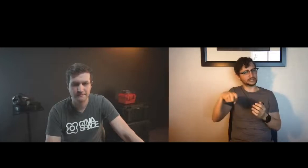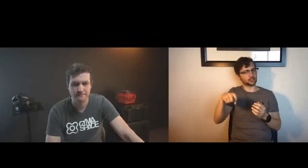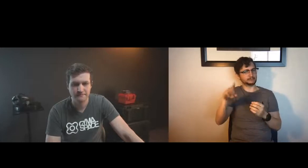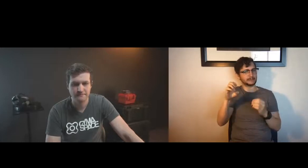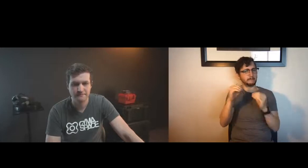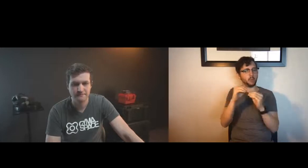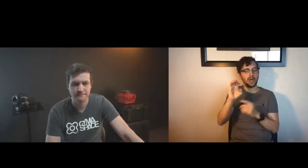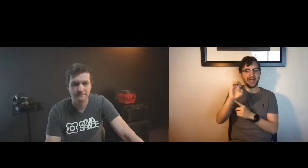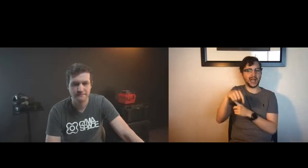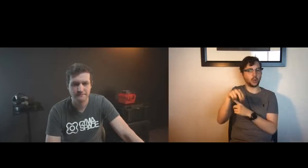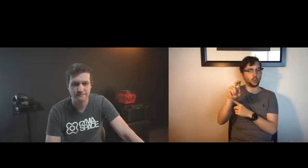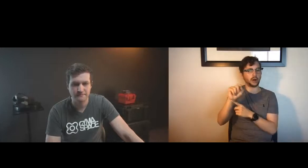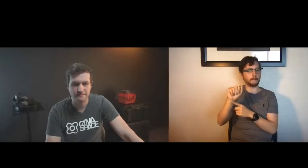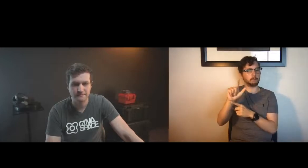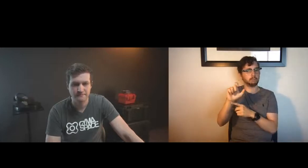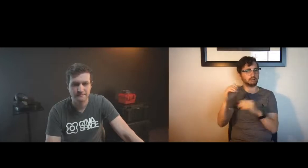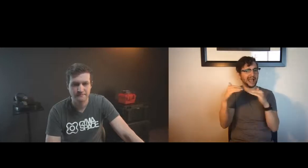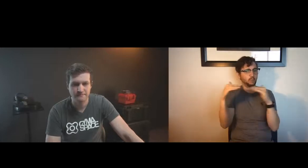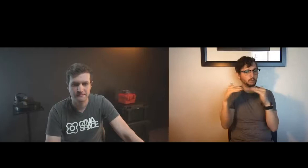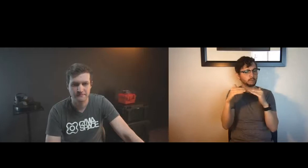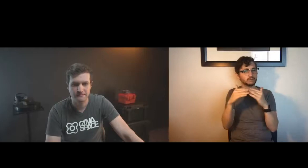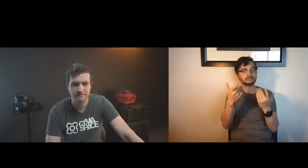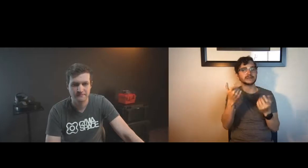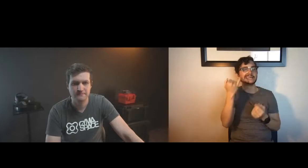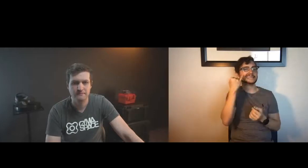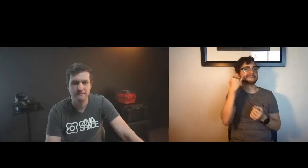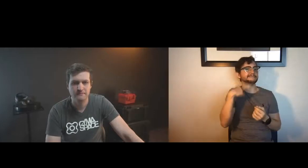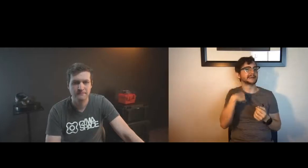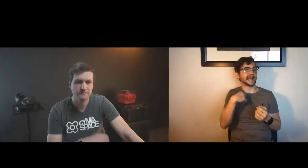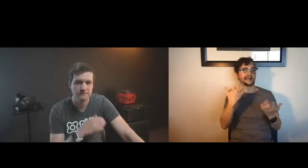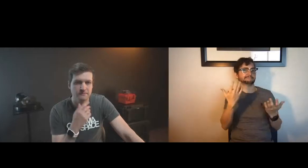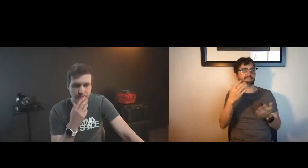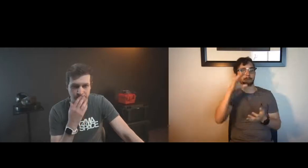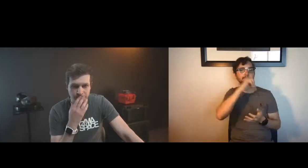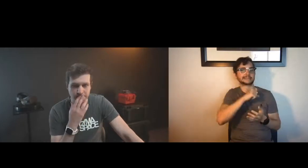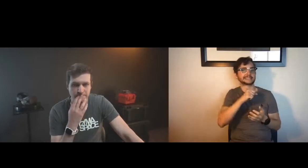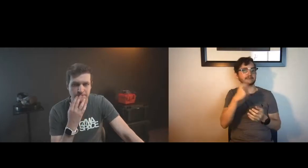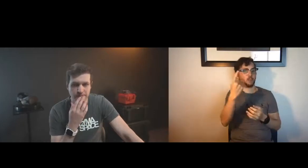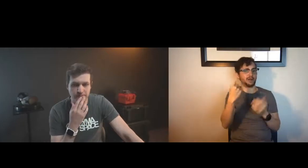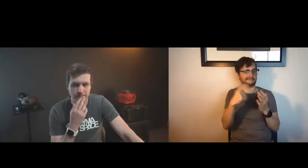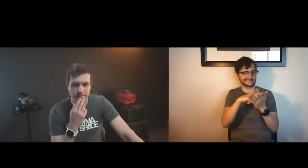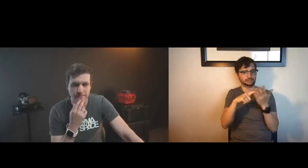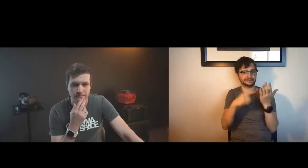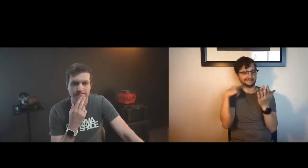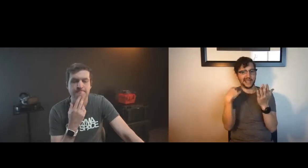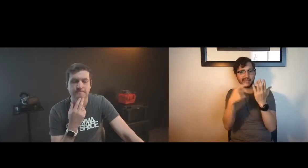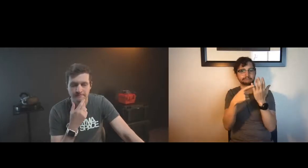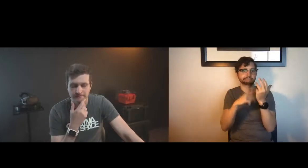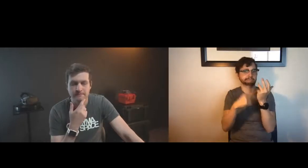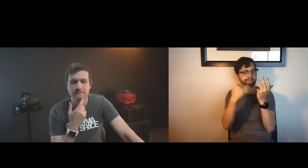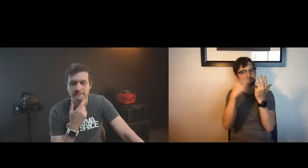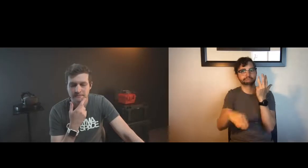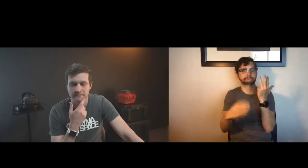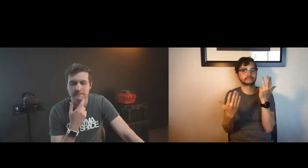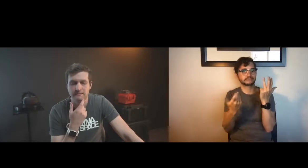is that design needs to be more equitable meaning let's say